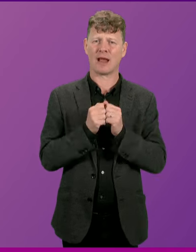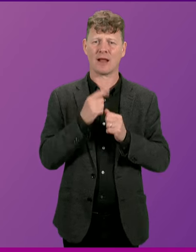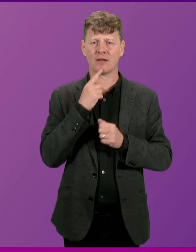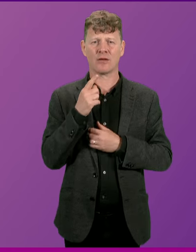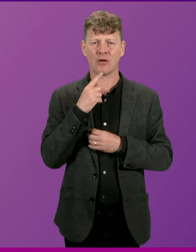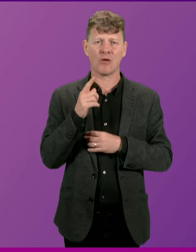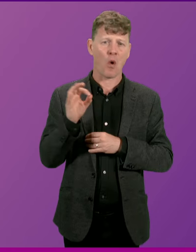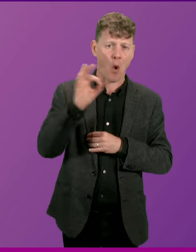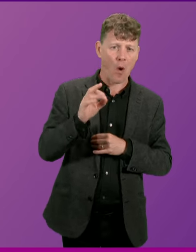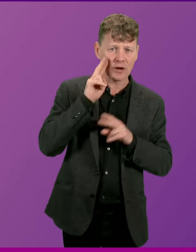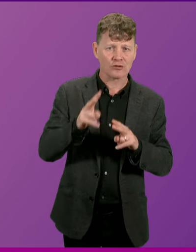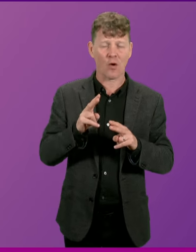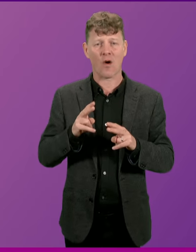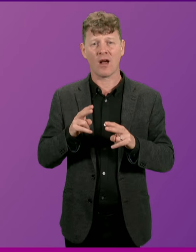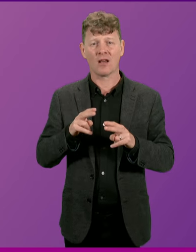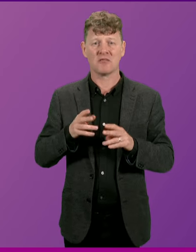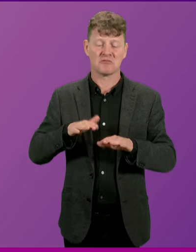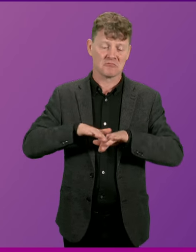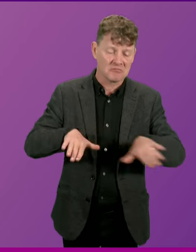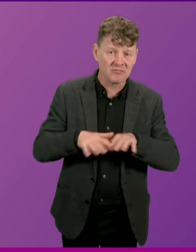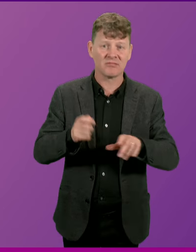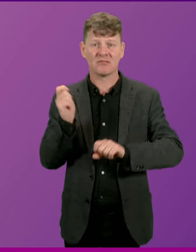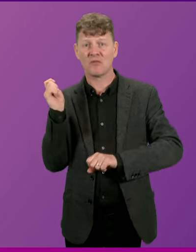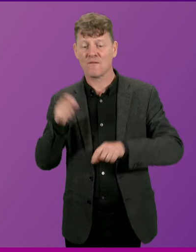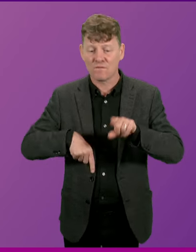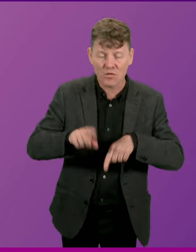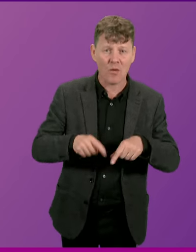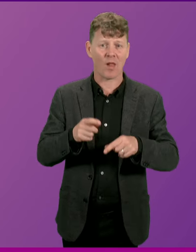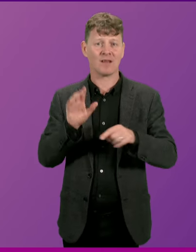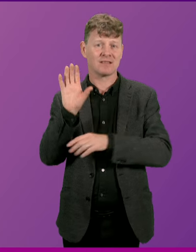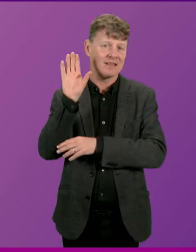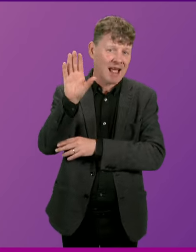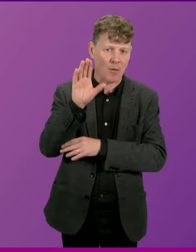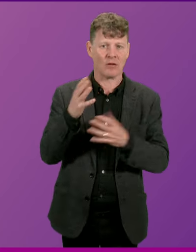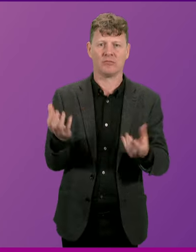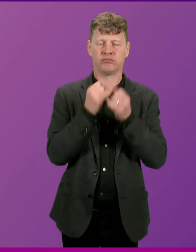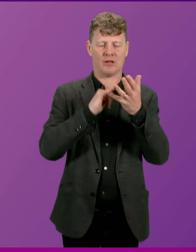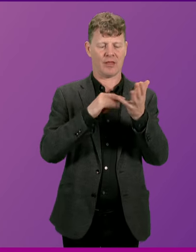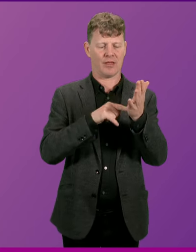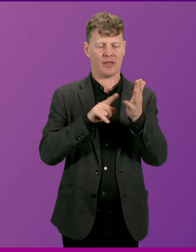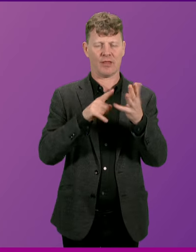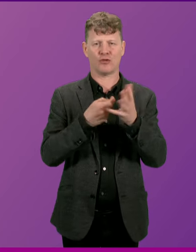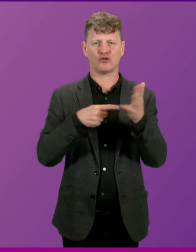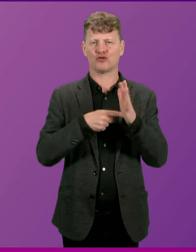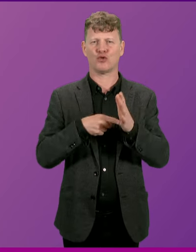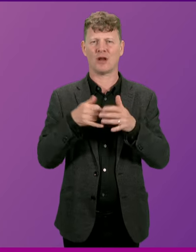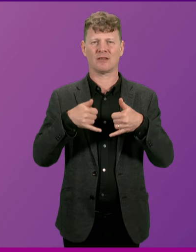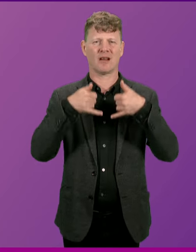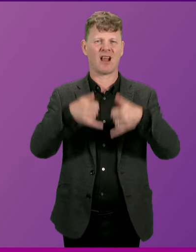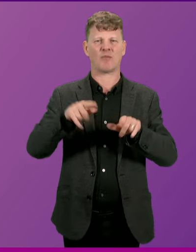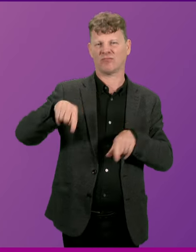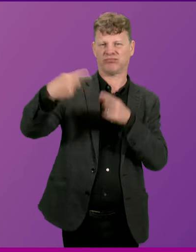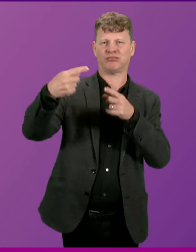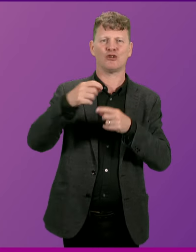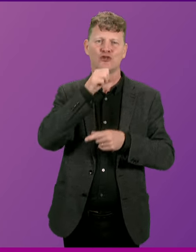hockey players, swimmers, footballers and netballers, successfully retained the Stuart Cup in the junior inter-county competition against their Shetland